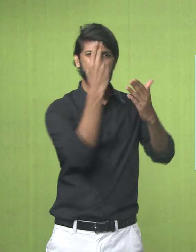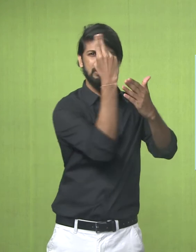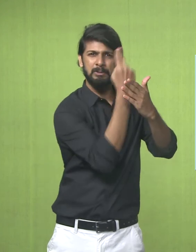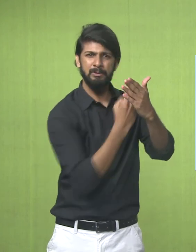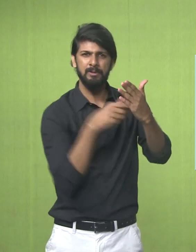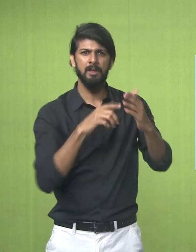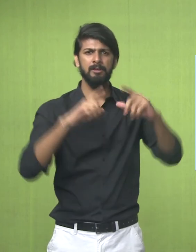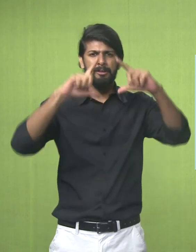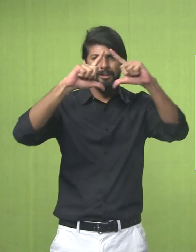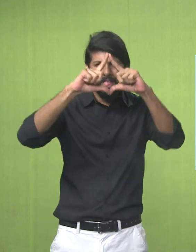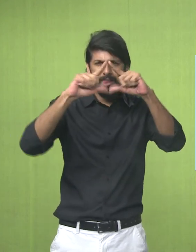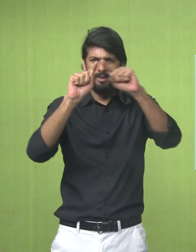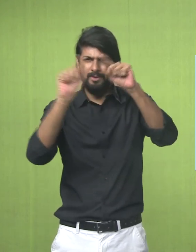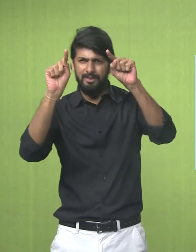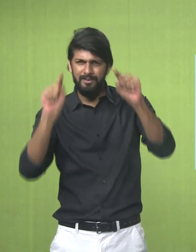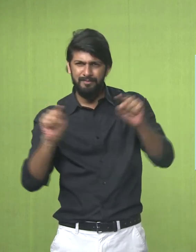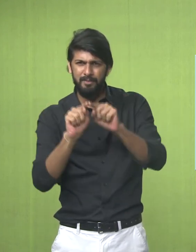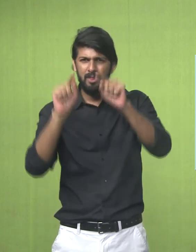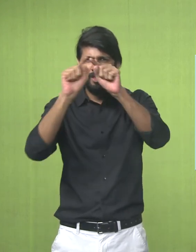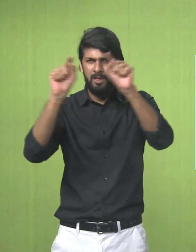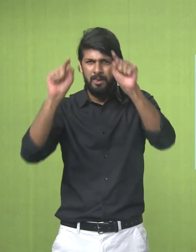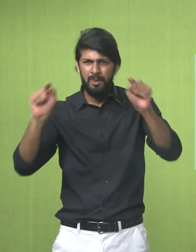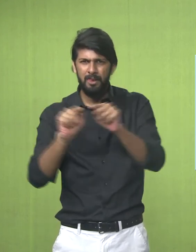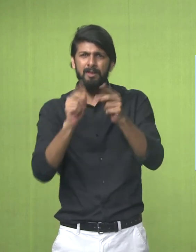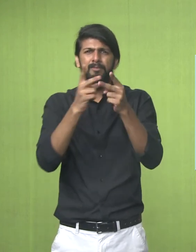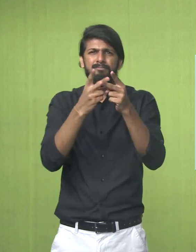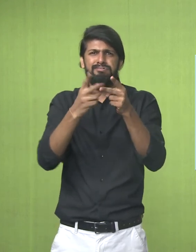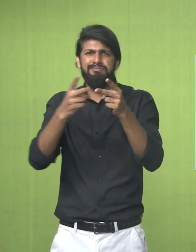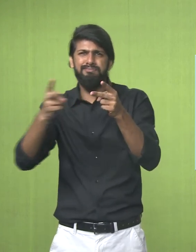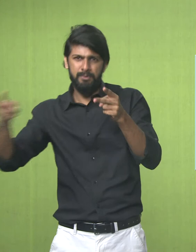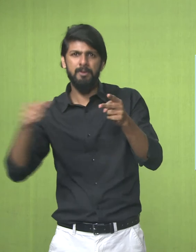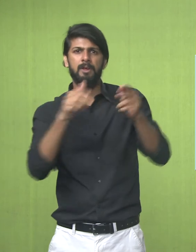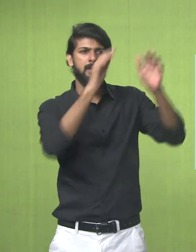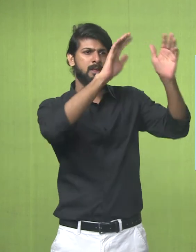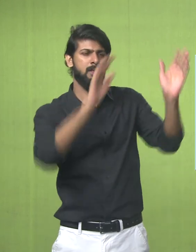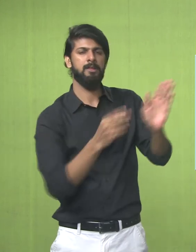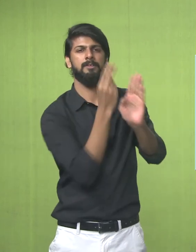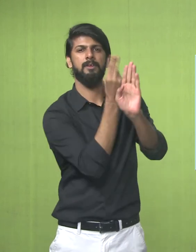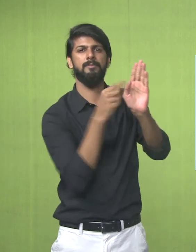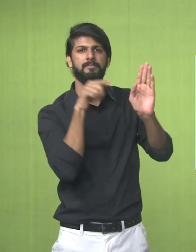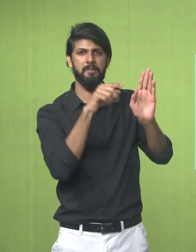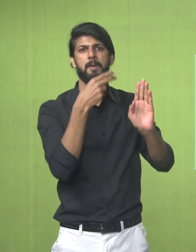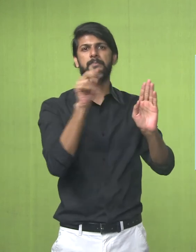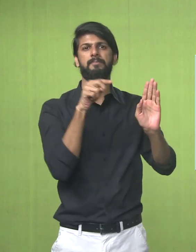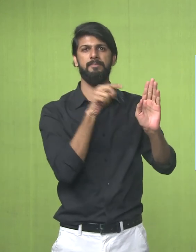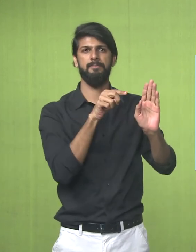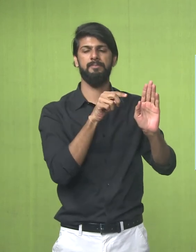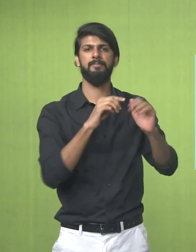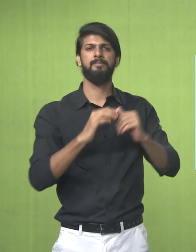Pottery Next We understand About the use Of the geometrical Patterns On the In this Pottery What kind Of geometrical Patterns Were